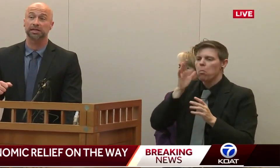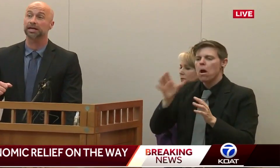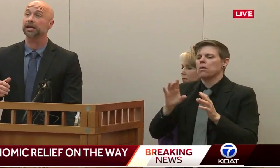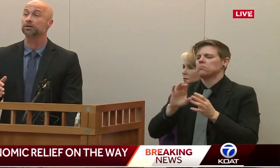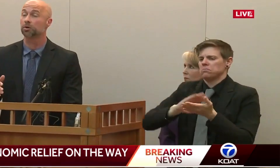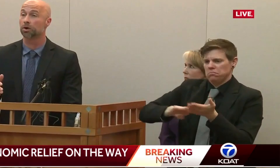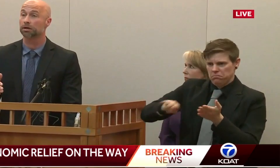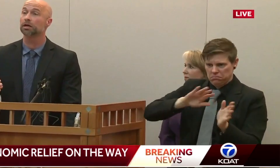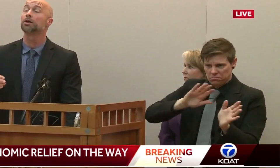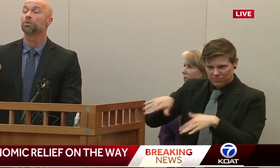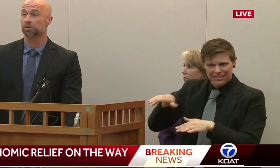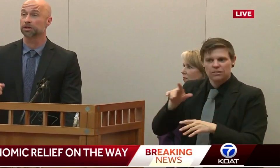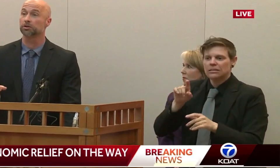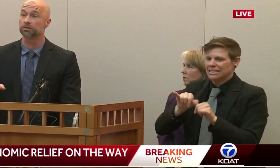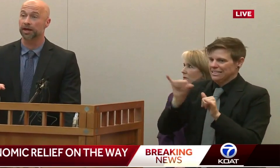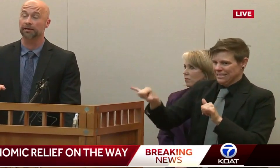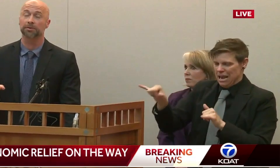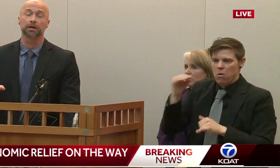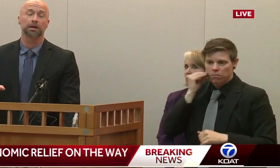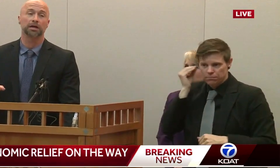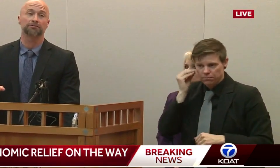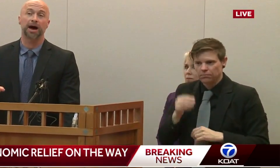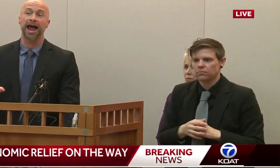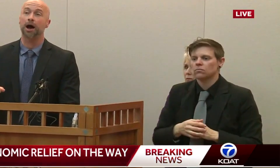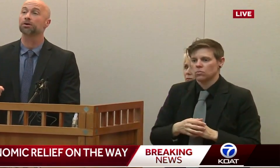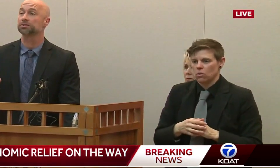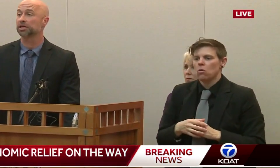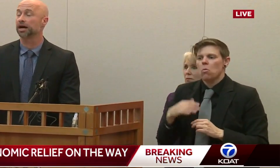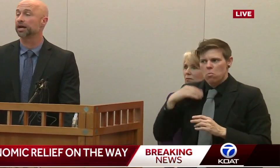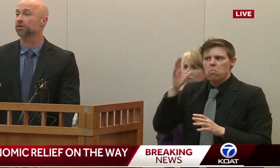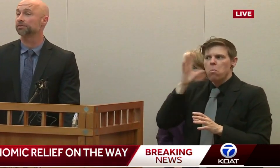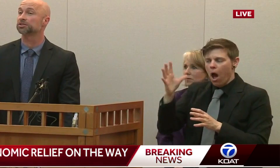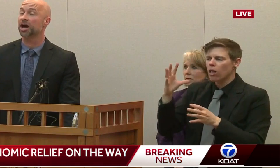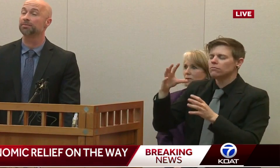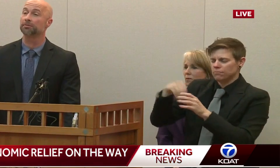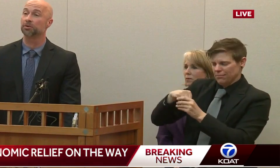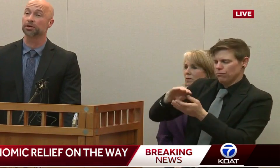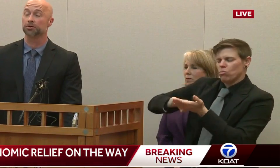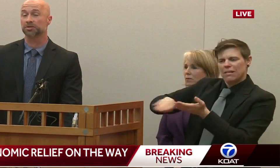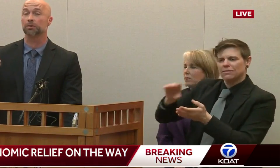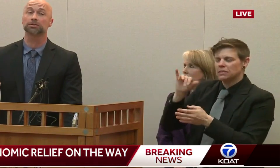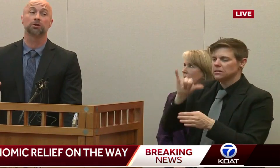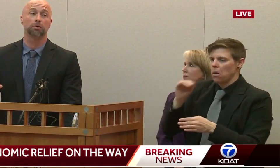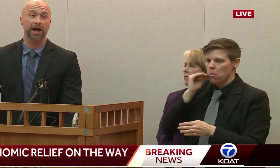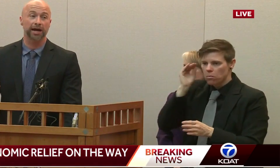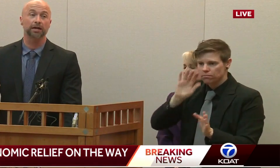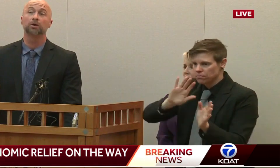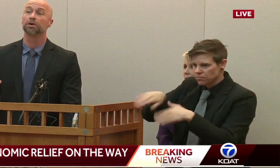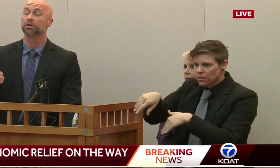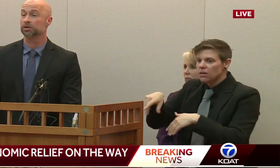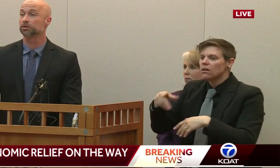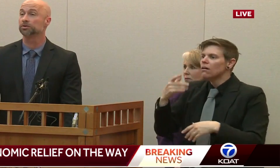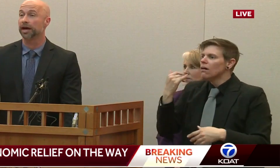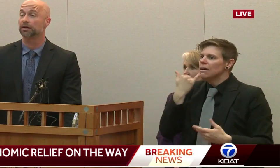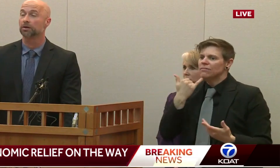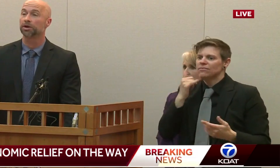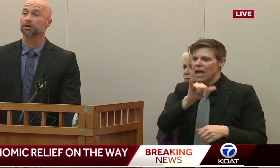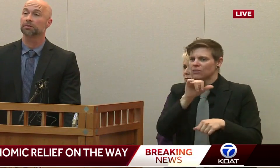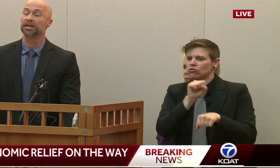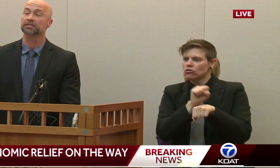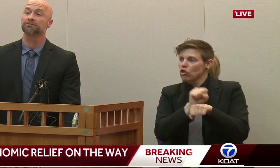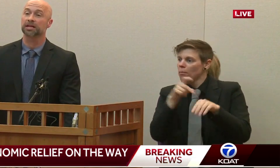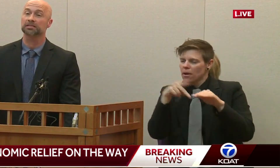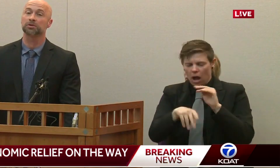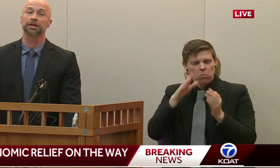be in quarantine and I can't go to work. We will include that if my hours are cut at whatever job I'm doing or those hours go away. We will include that